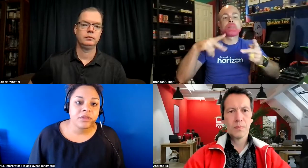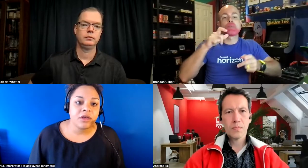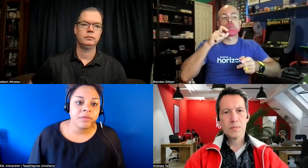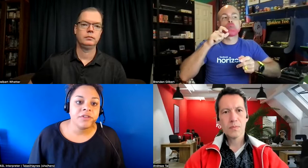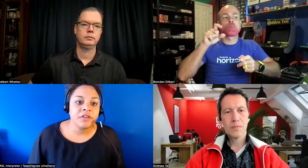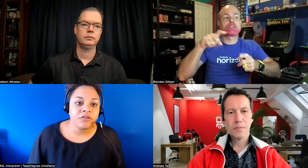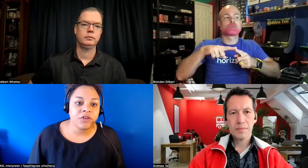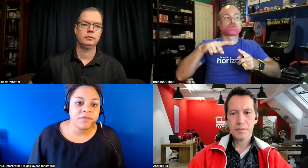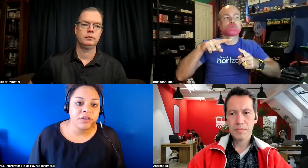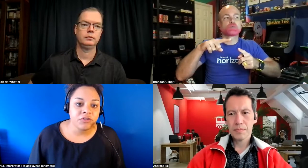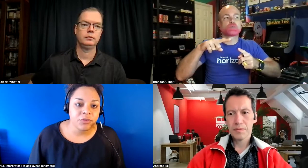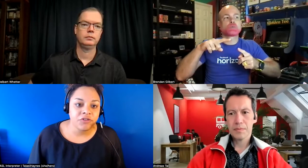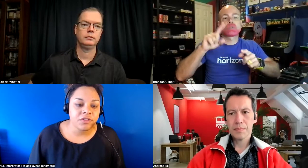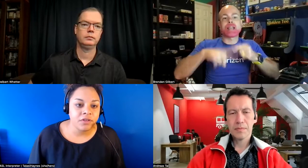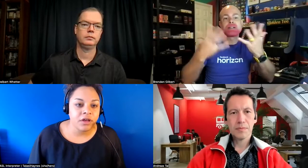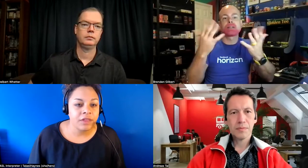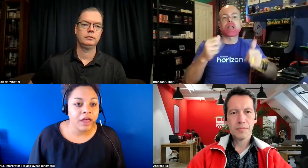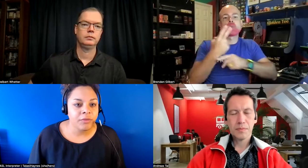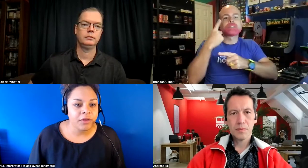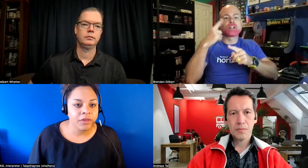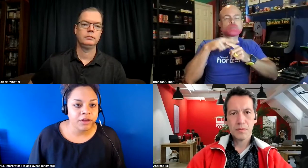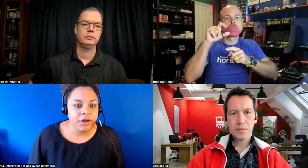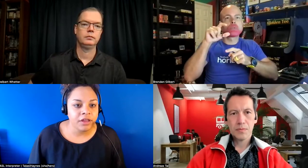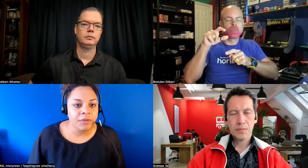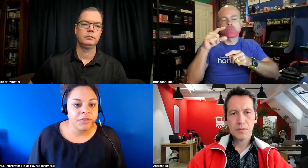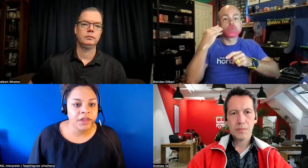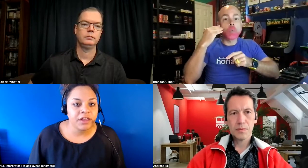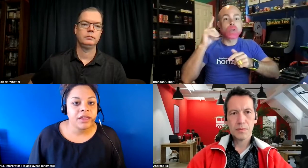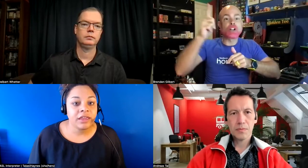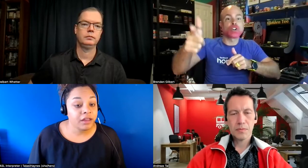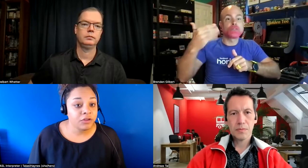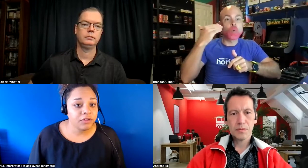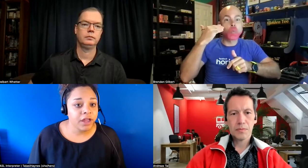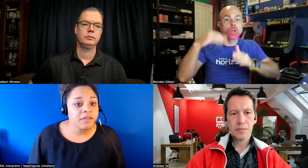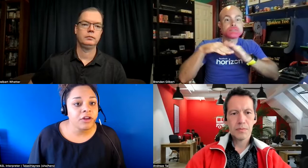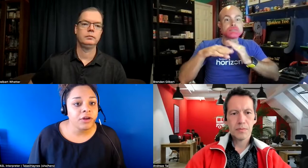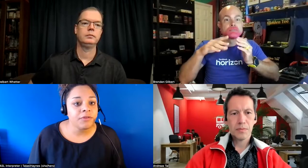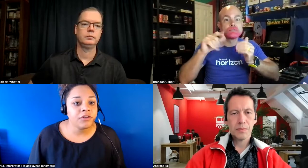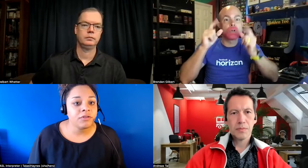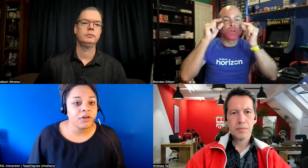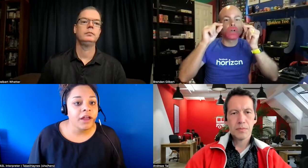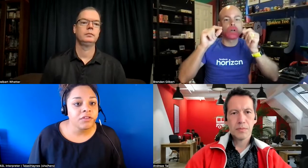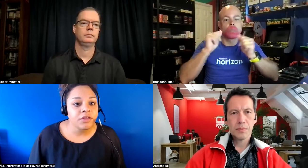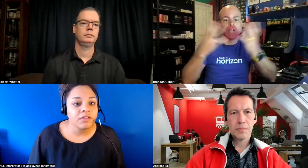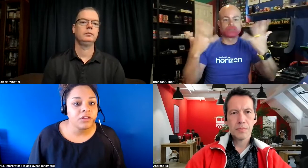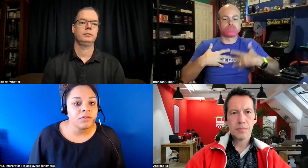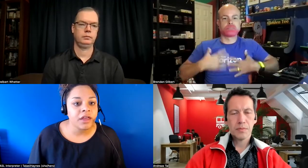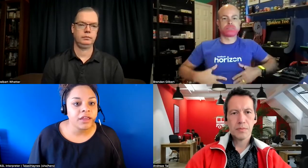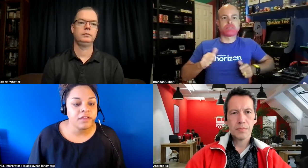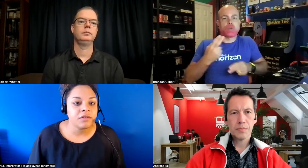it does track some facial expressions in the in the eyebrow area and people that can't use their hands they are able to use their eye squints and use eye gaze and